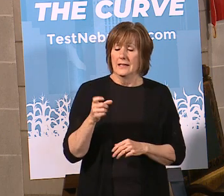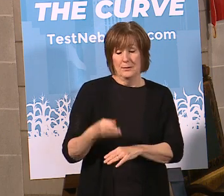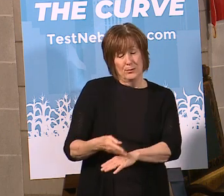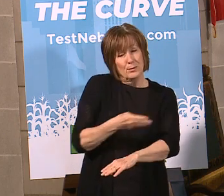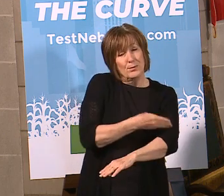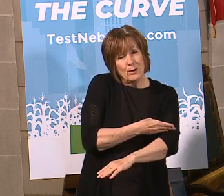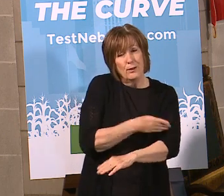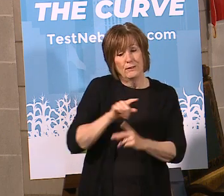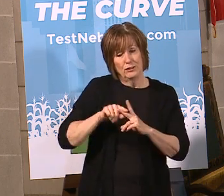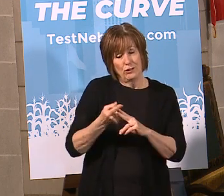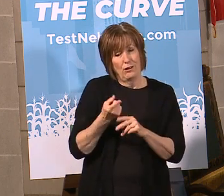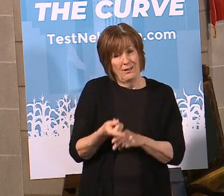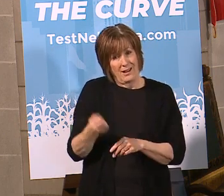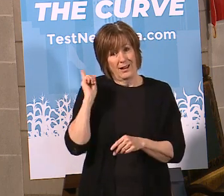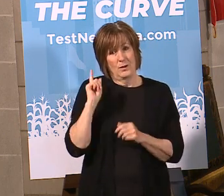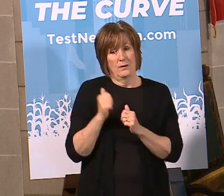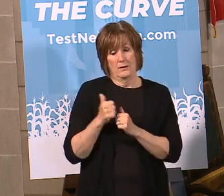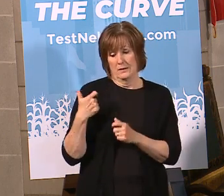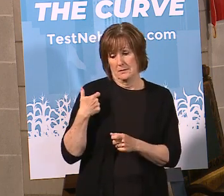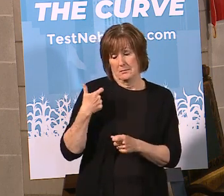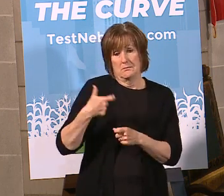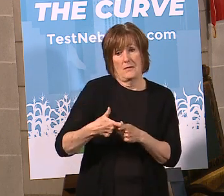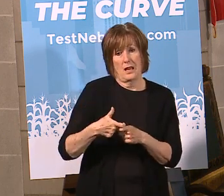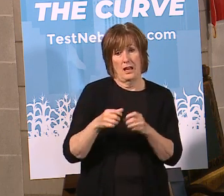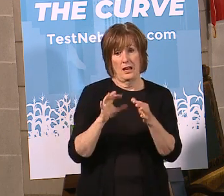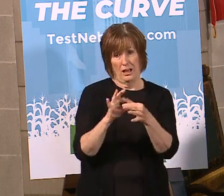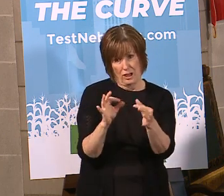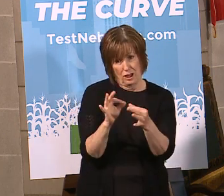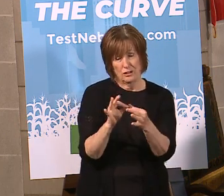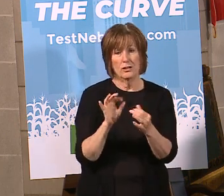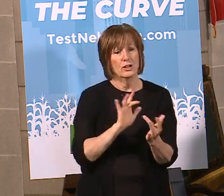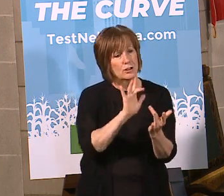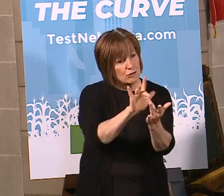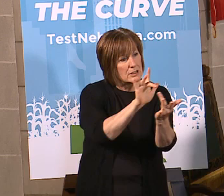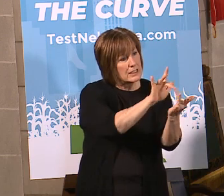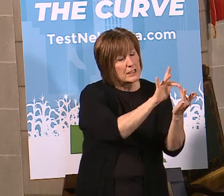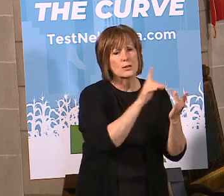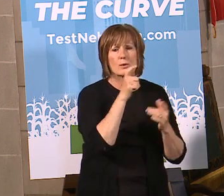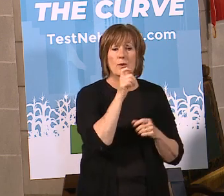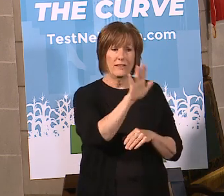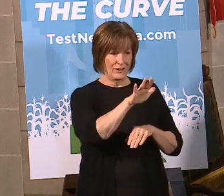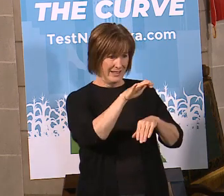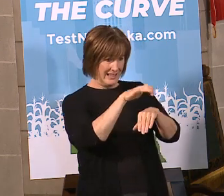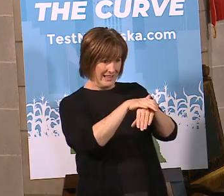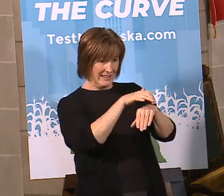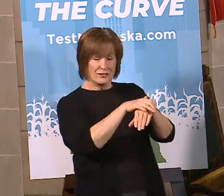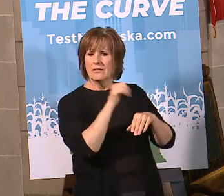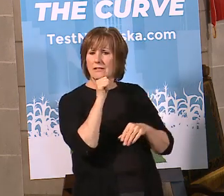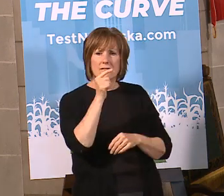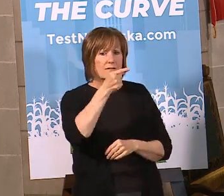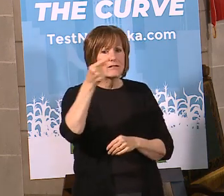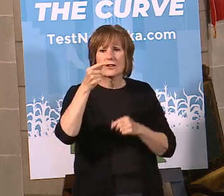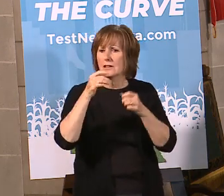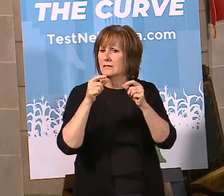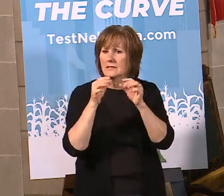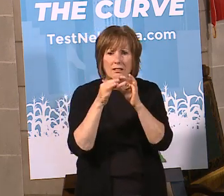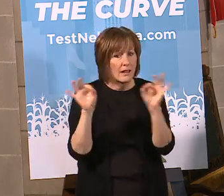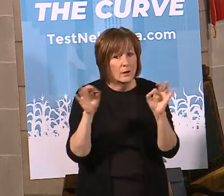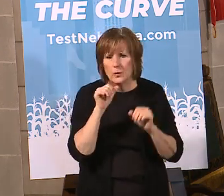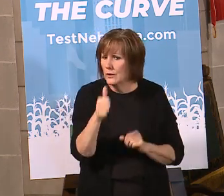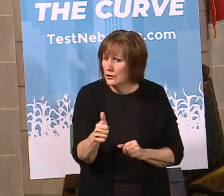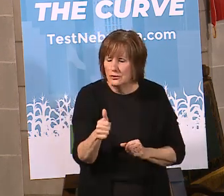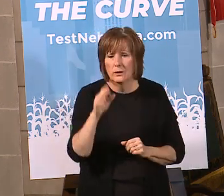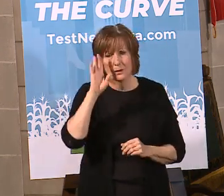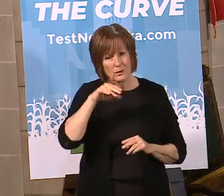job on, and we started that last week with the Spanish press briefings, is reaching out to communities whose English is not the first language. So